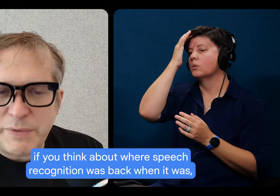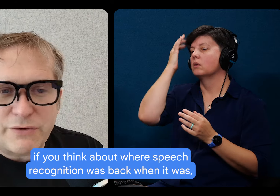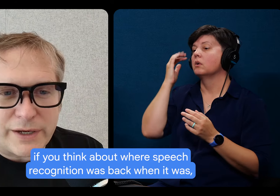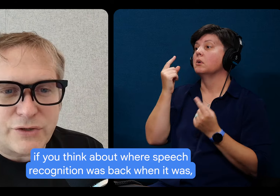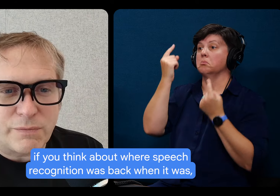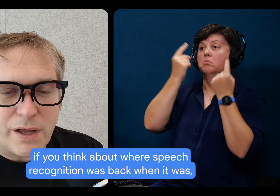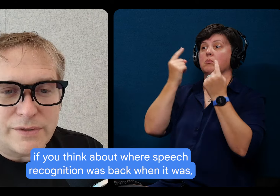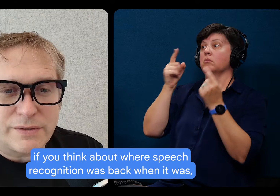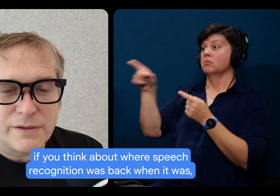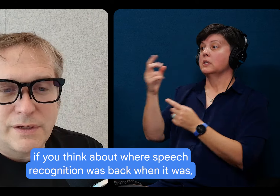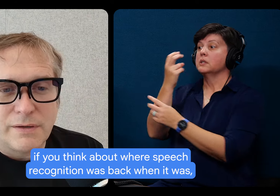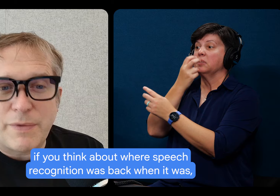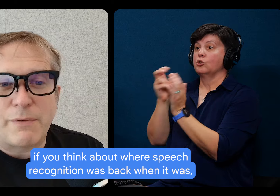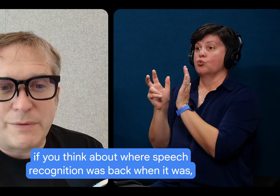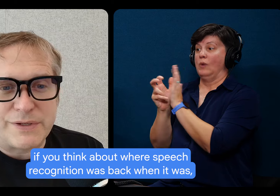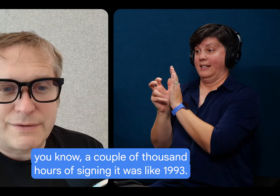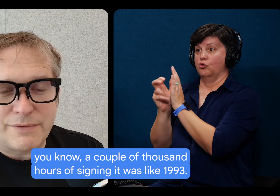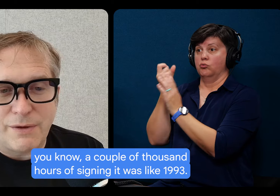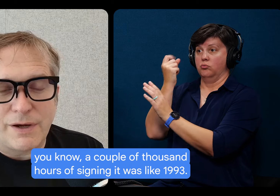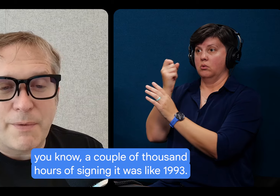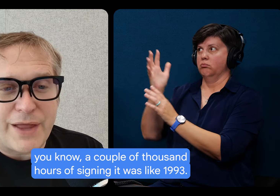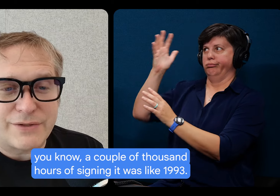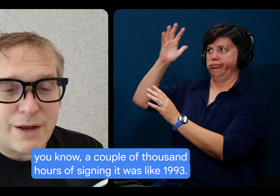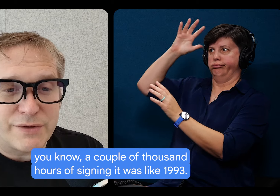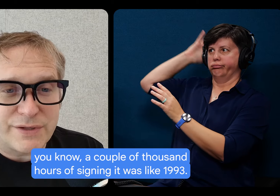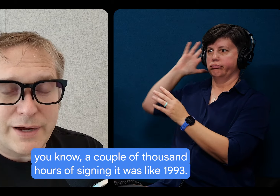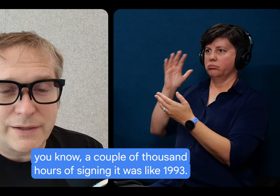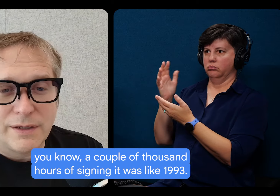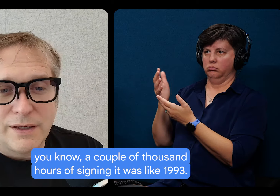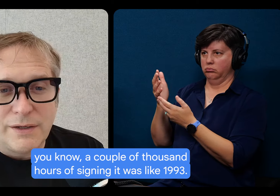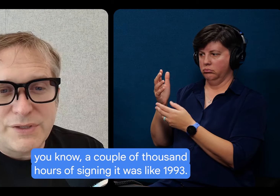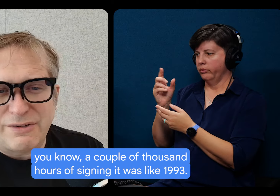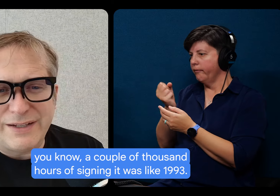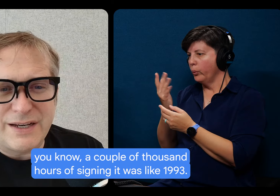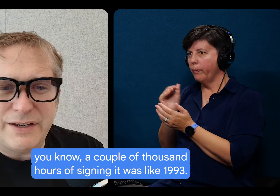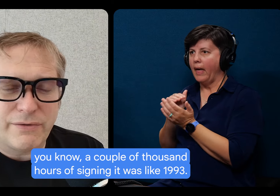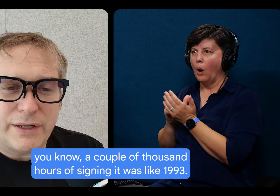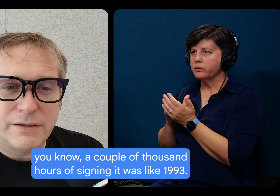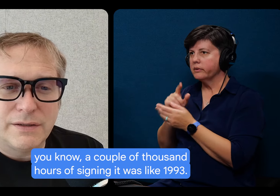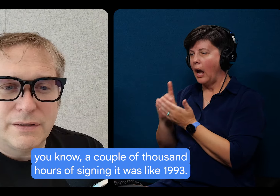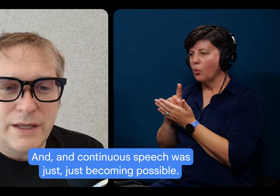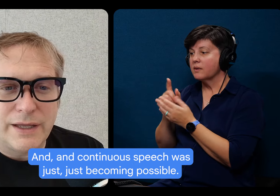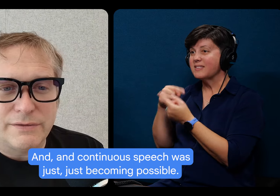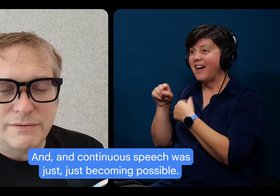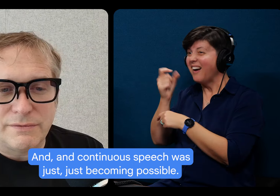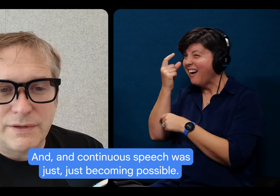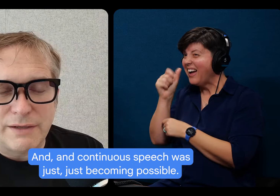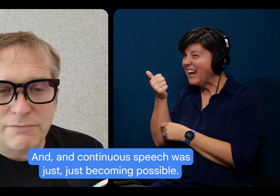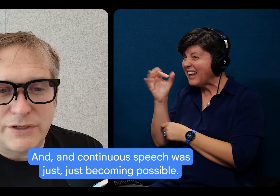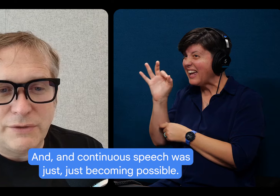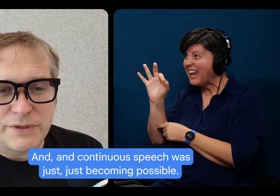speech recognition was back when it was, you know, a couple of thousand hours of signing, it was like 1993 and,